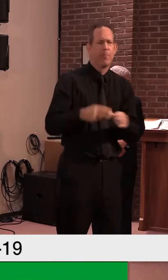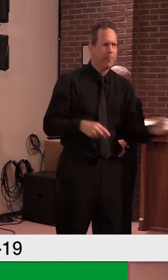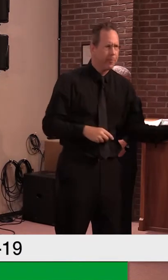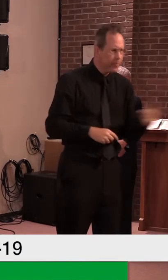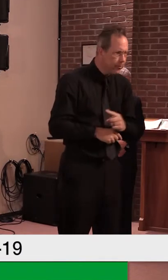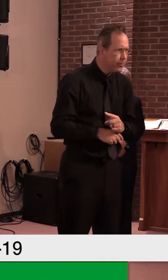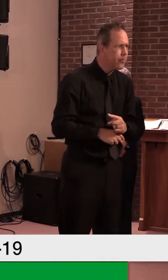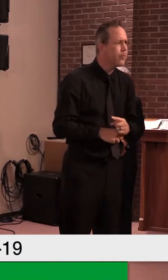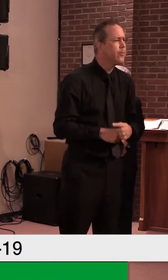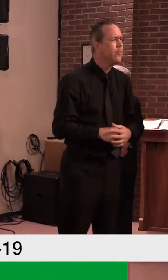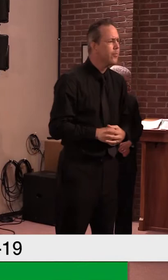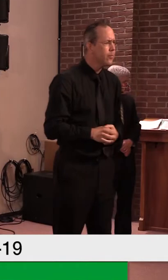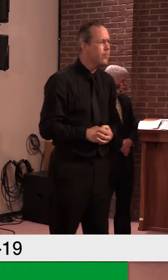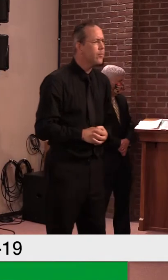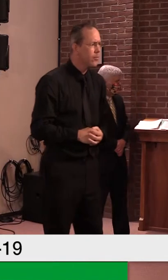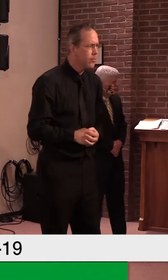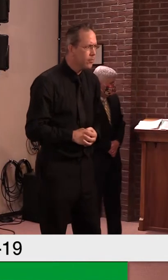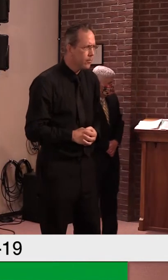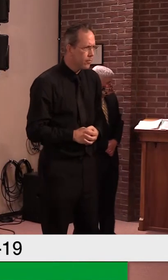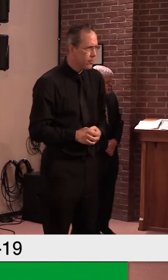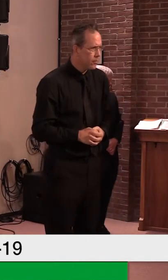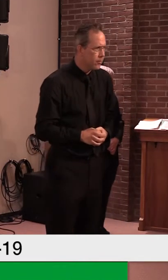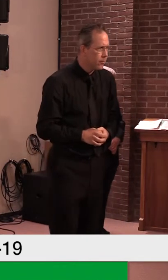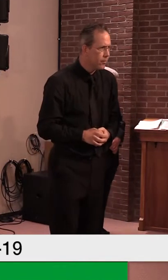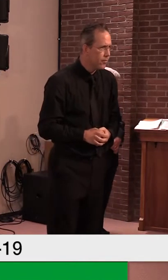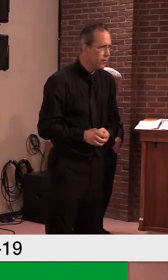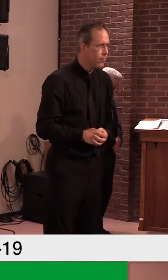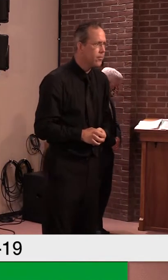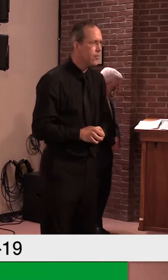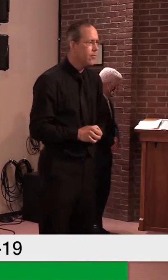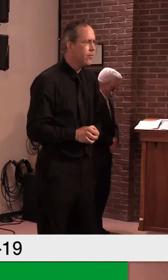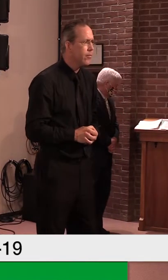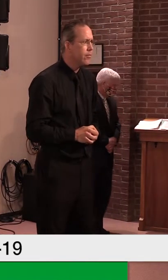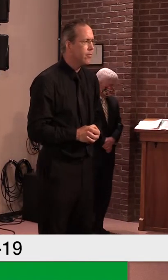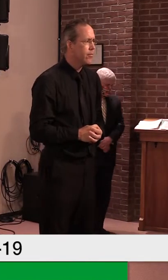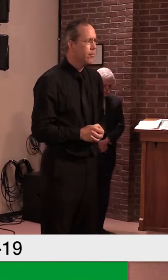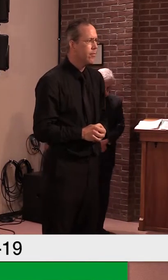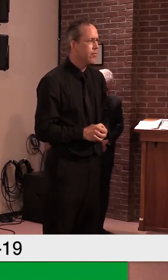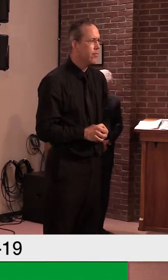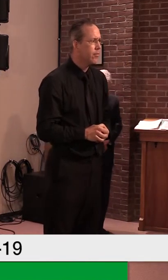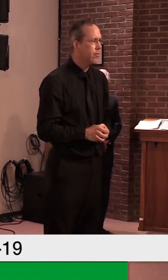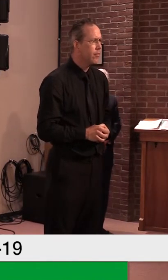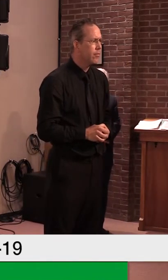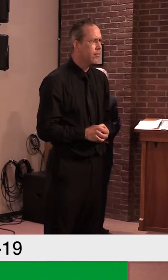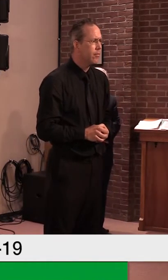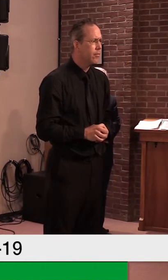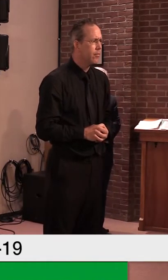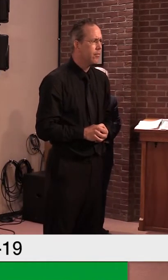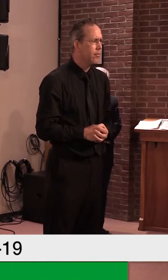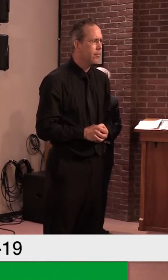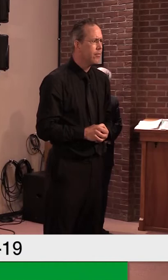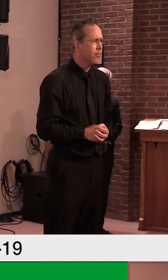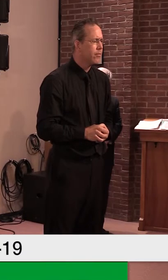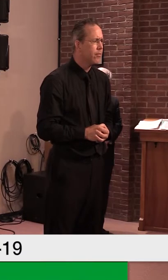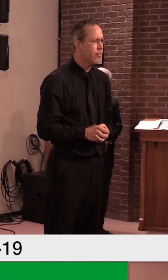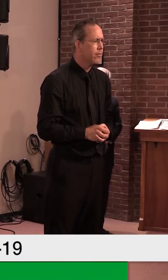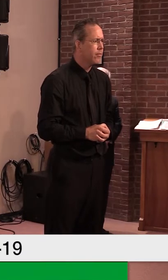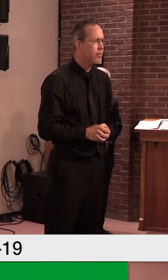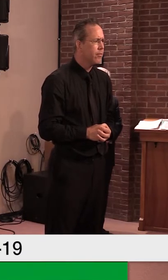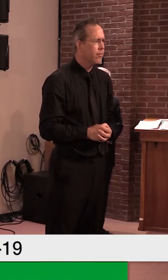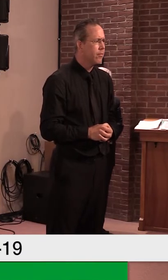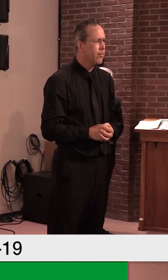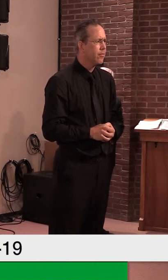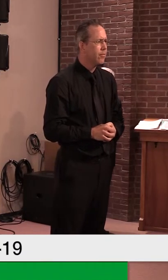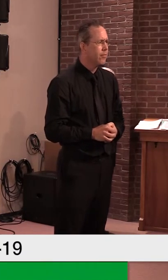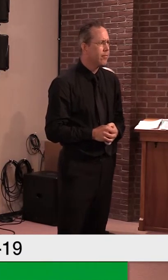along, but yet we still have thousands of Vermonters who are unemployed and recently just lost $600 federal benefits. So